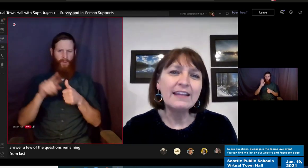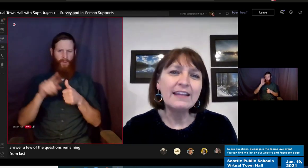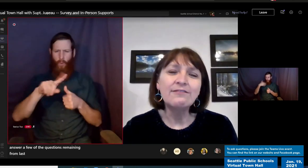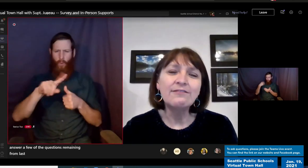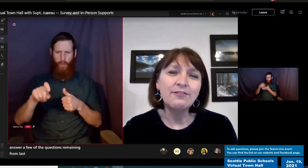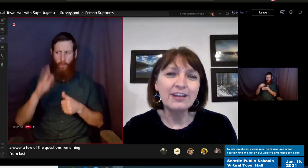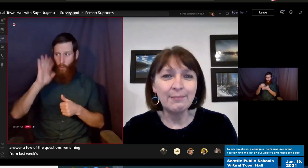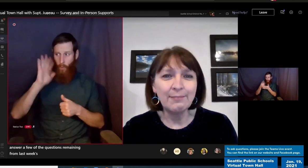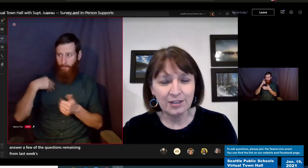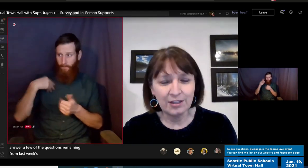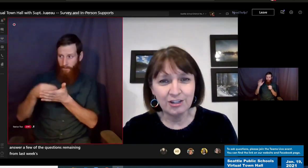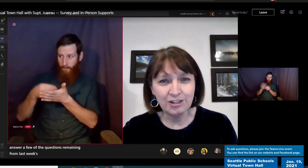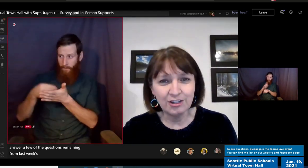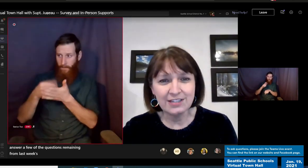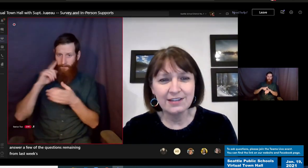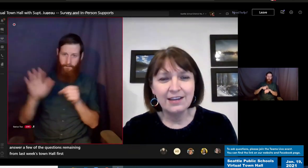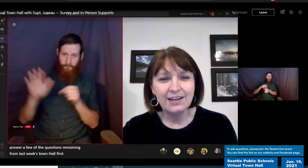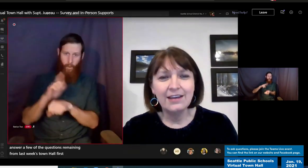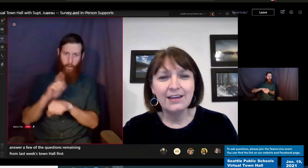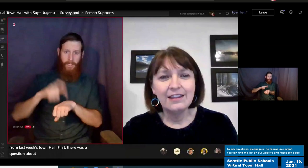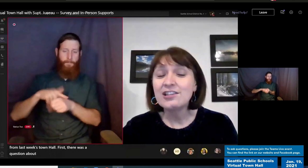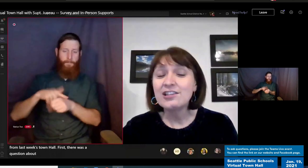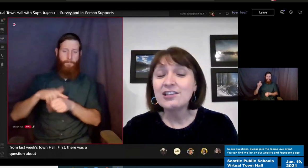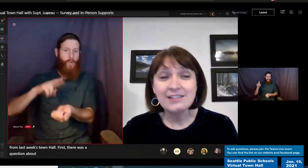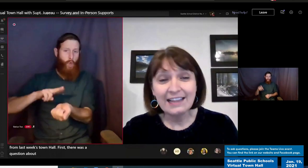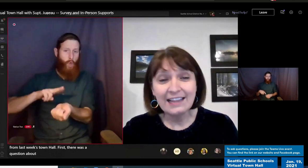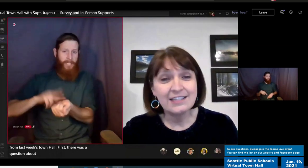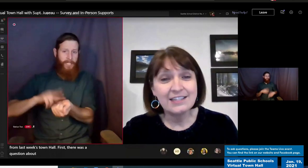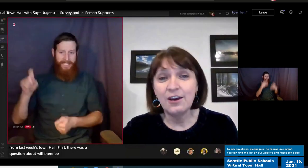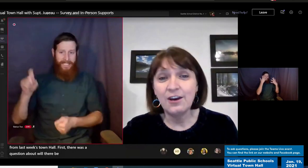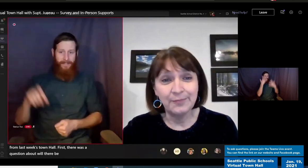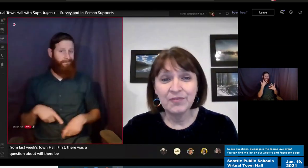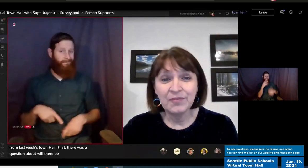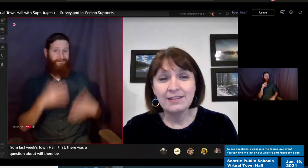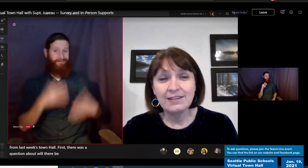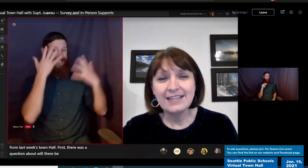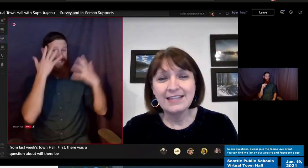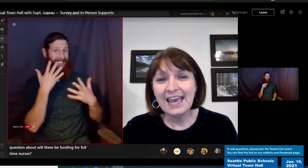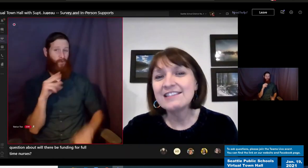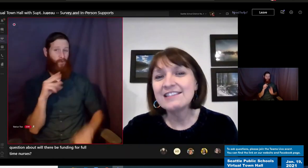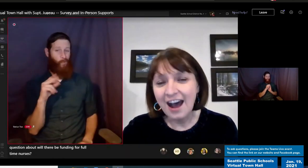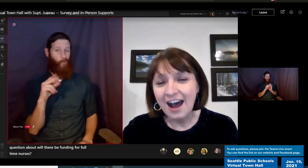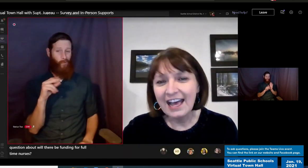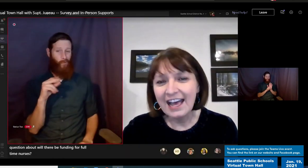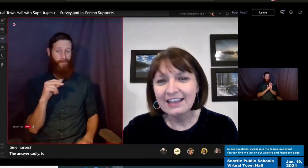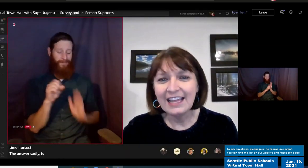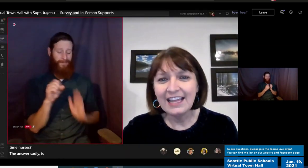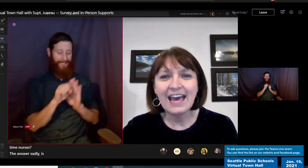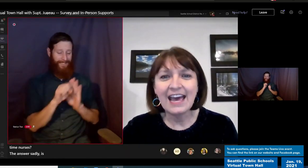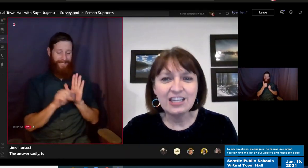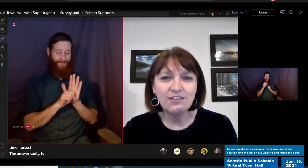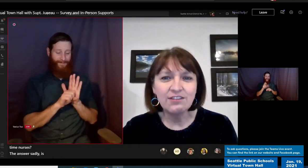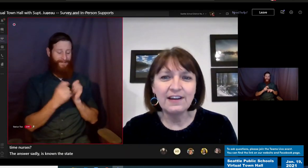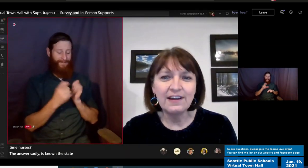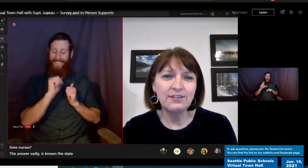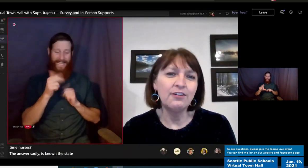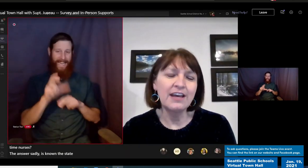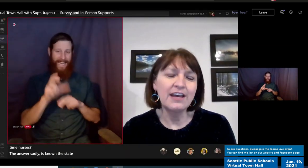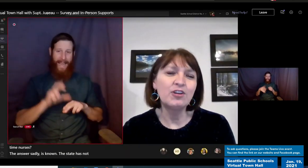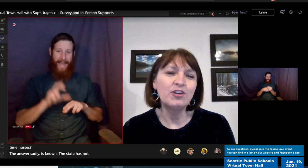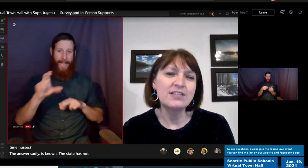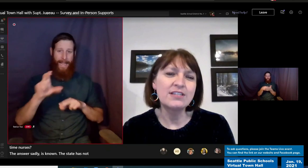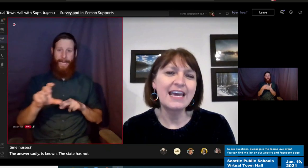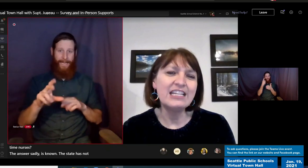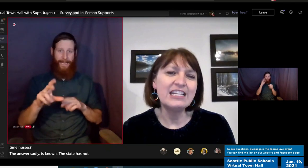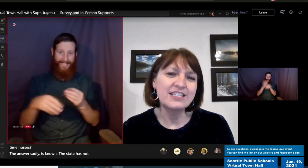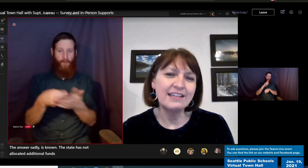for full-time nurses? The answer sadly is no. The state has not allocated additional funds for full-time nurses